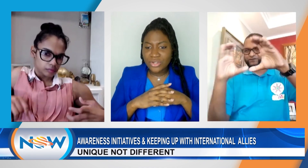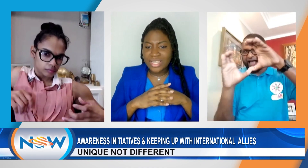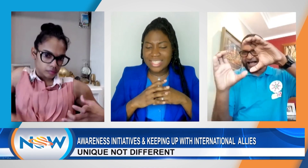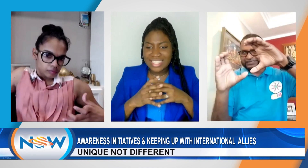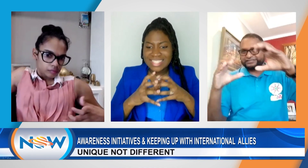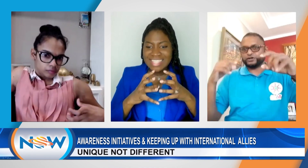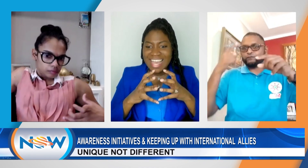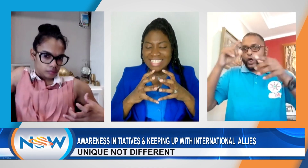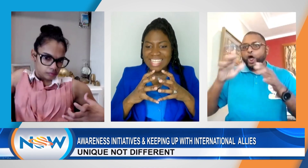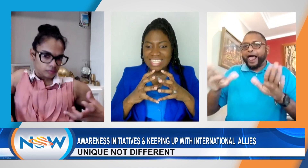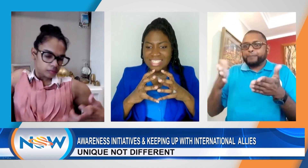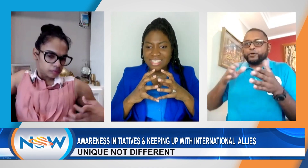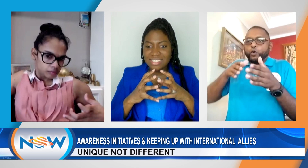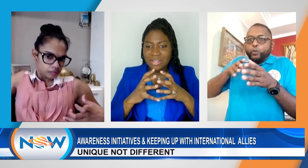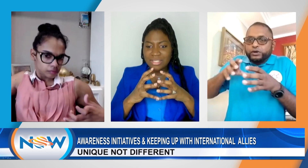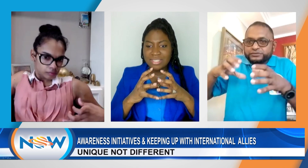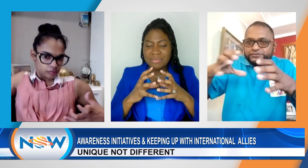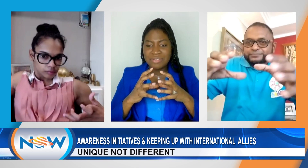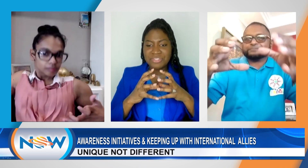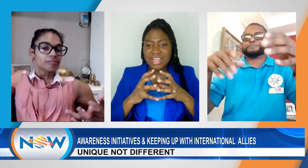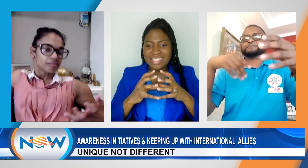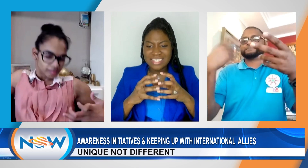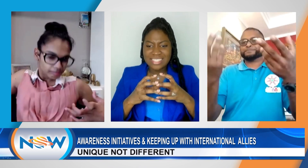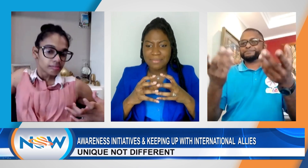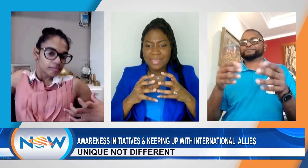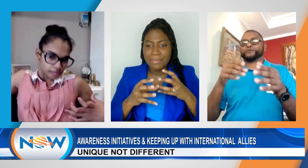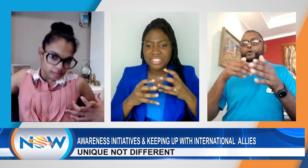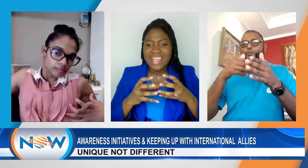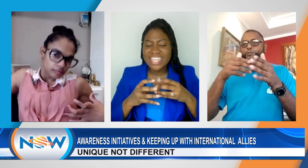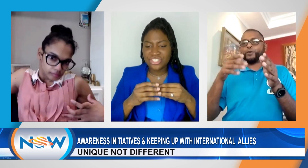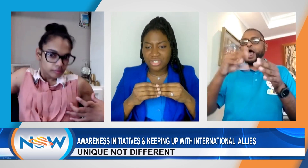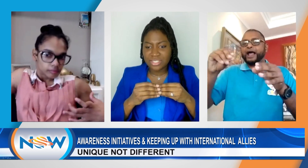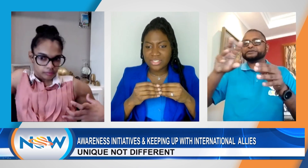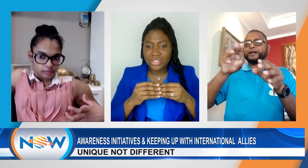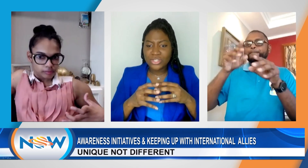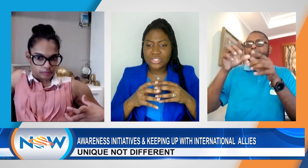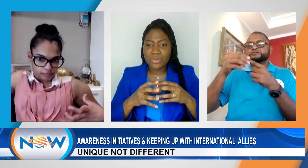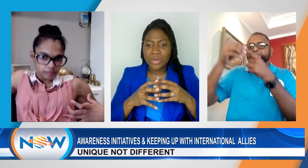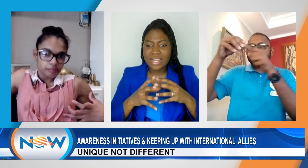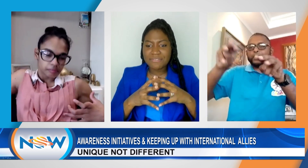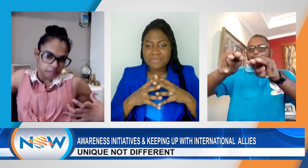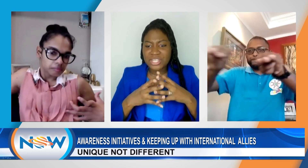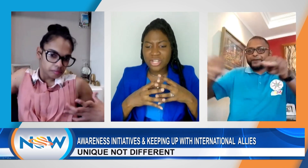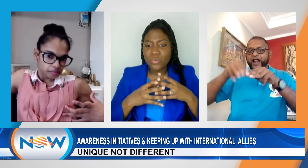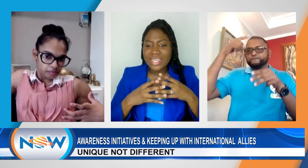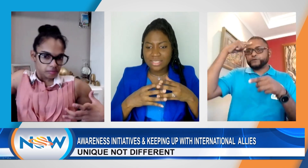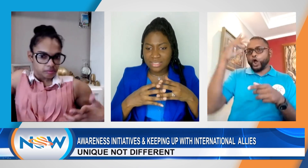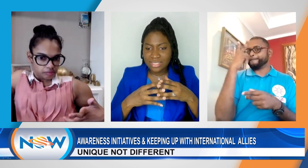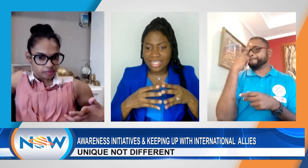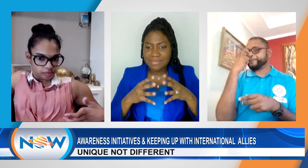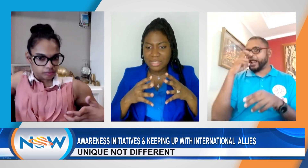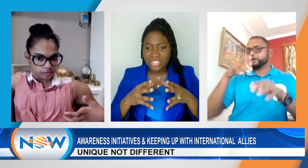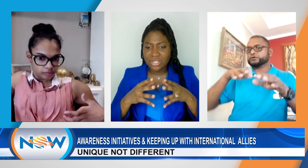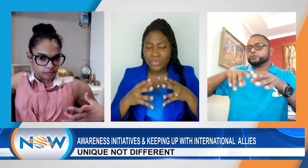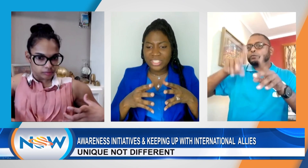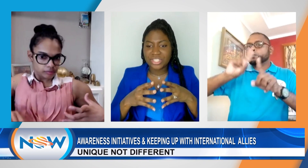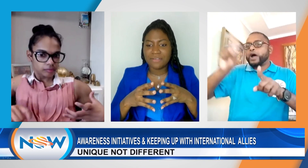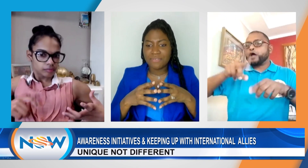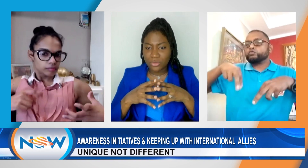you know, the, the sand tends to, you know, if you try it, it tends to be a much of a hindrance. So we're going to have special wheels, like a special wheelchair for